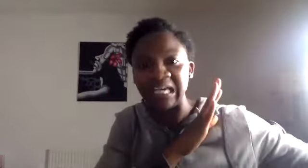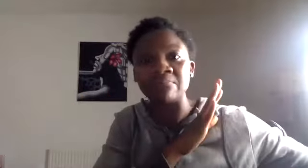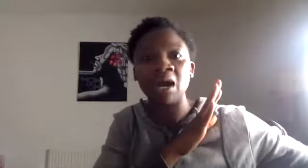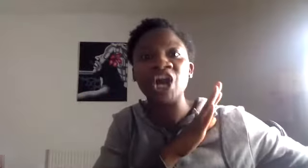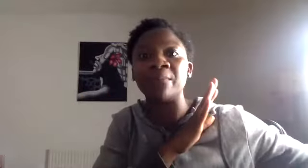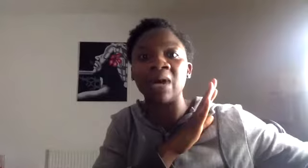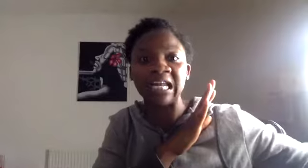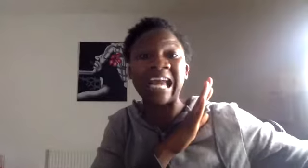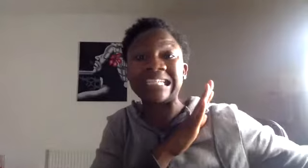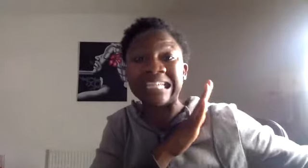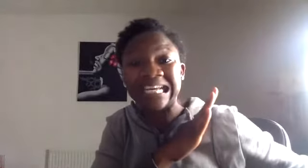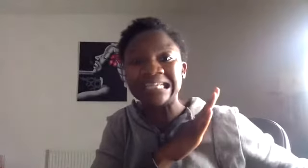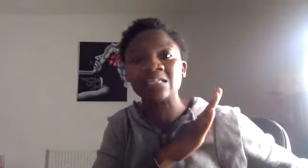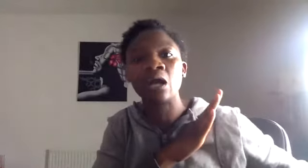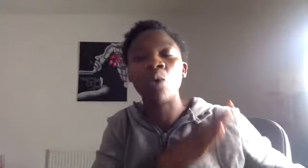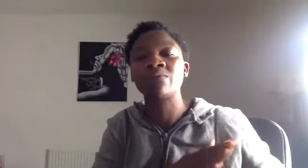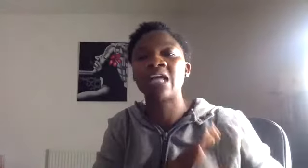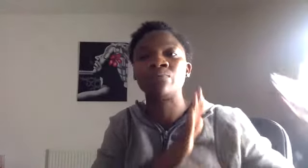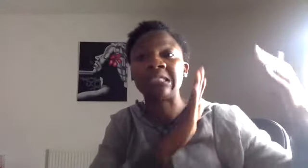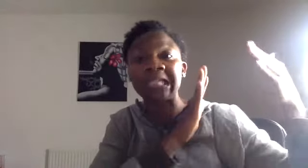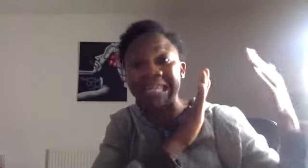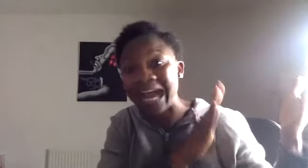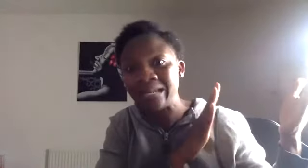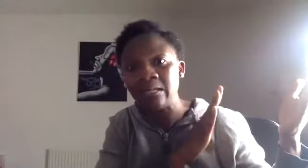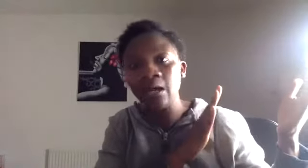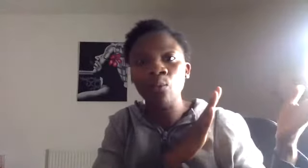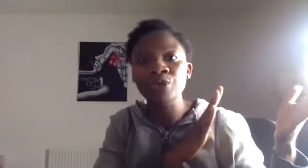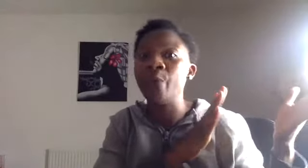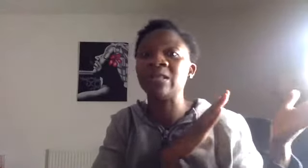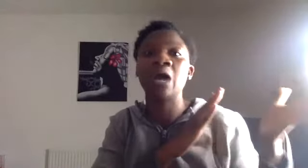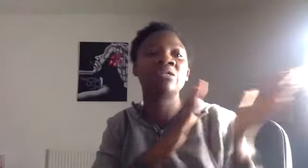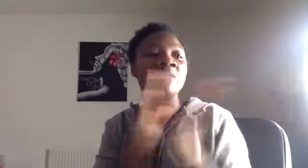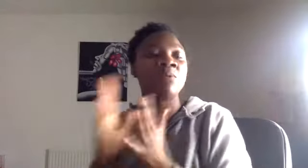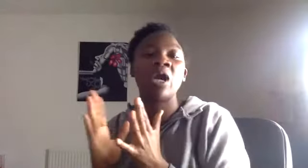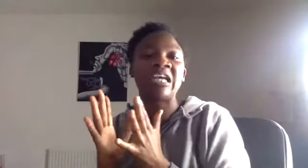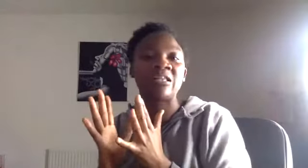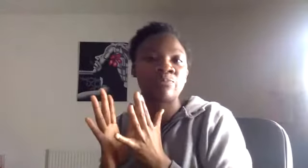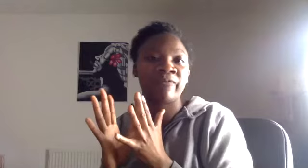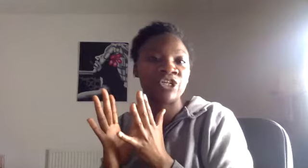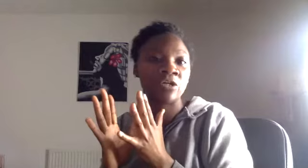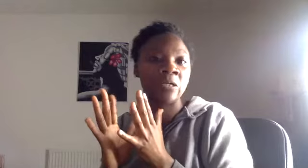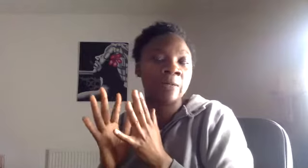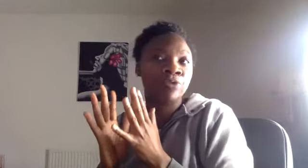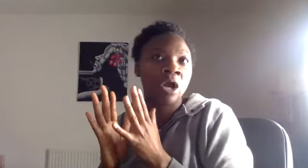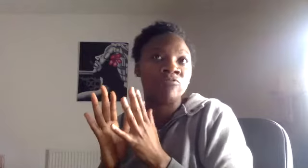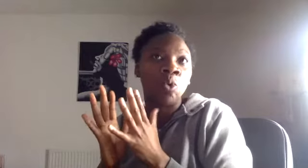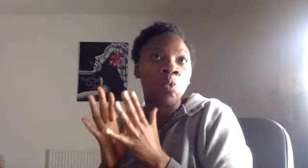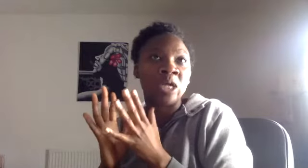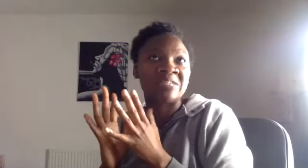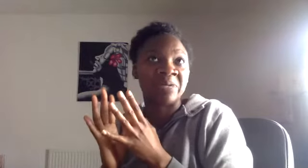in my late teens, what I was able to see then, knowing that I was going to be working in this profession. You know, I've always been